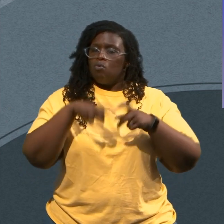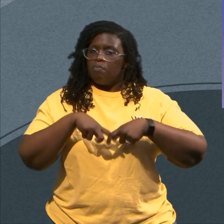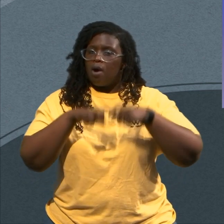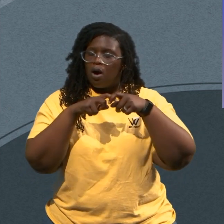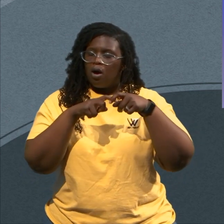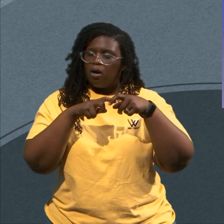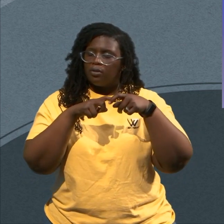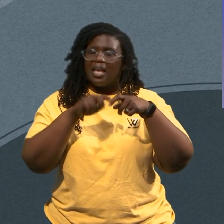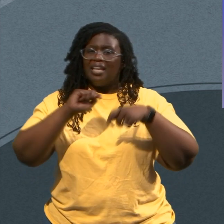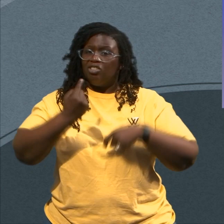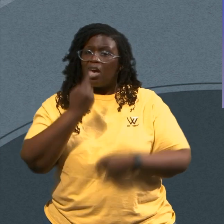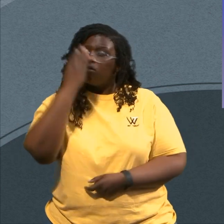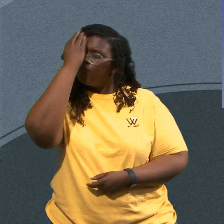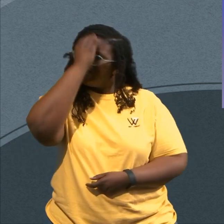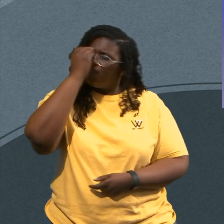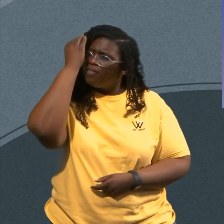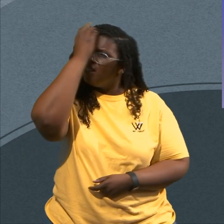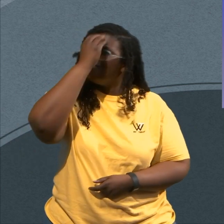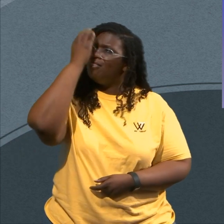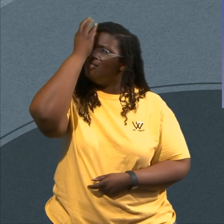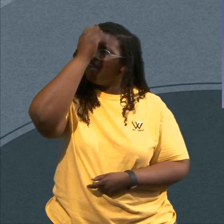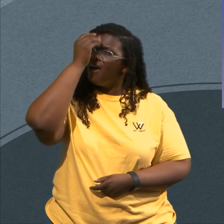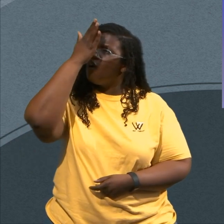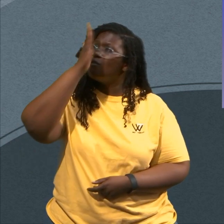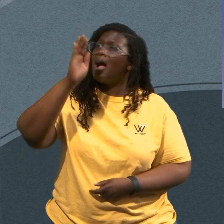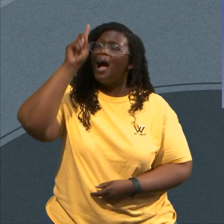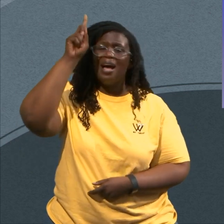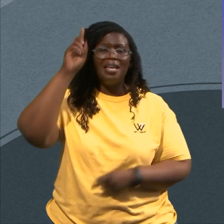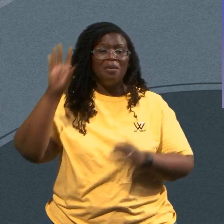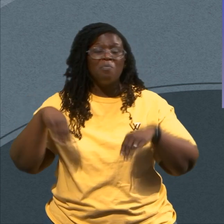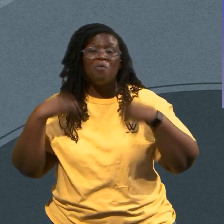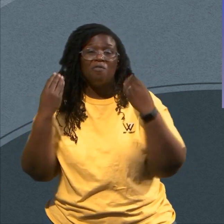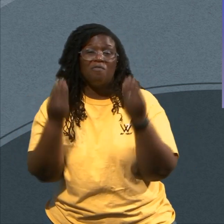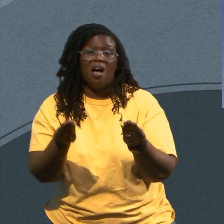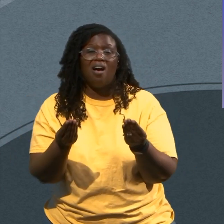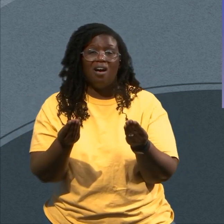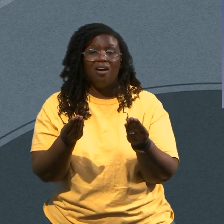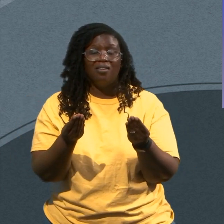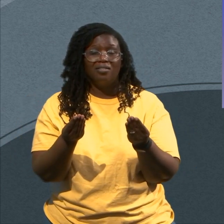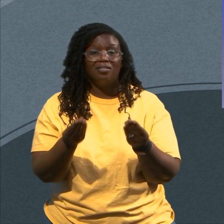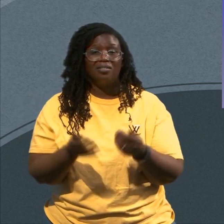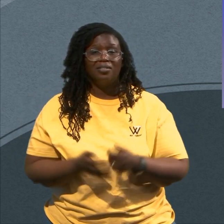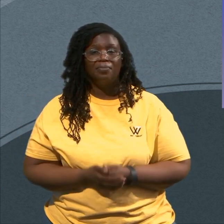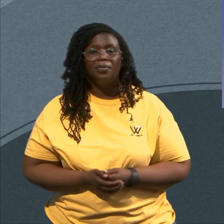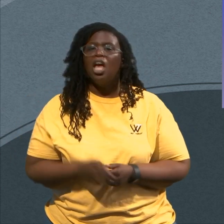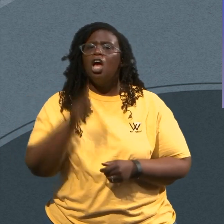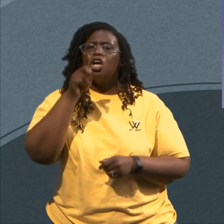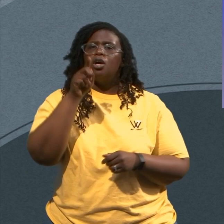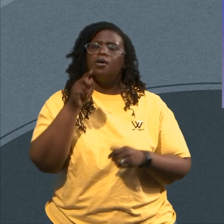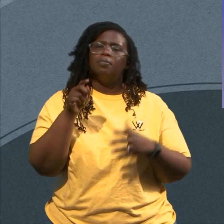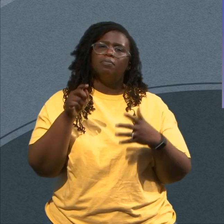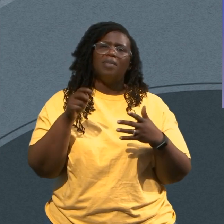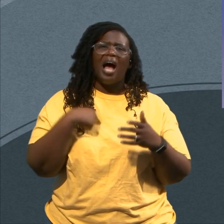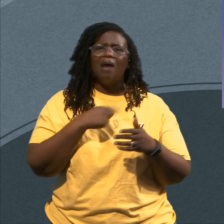Reflect On How God Has Provided See You Can Be So Busy I I've Been Praying For This